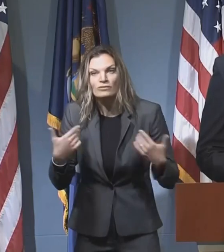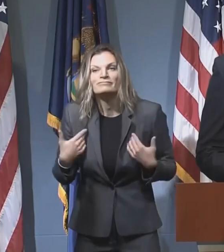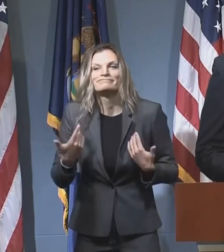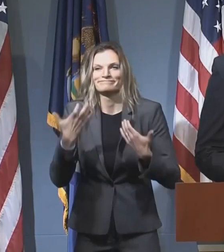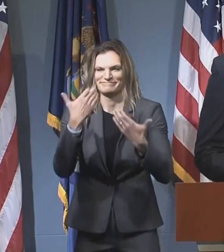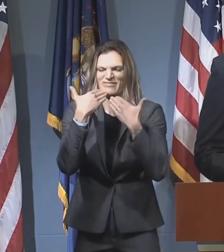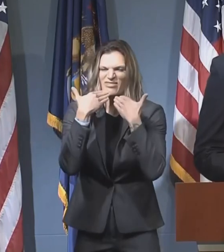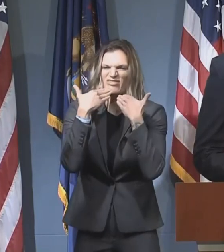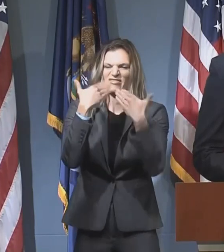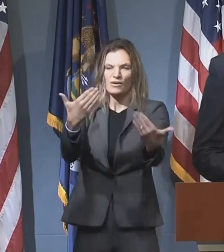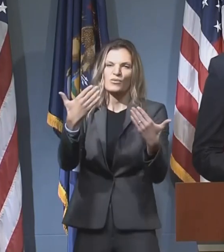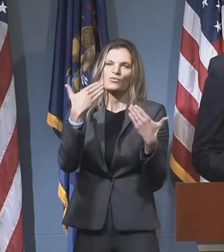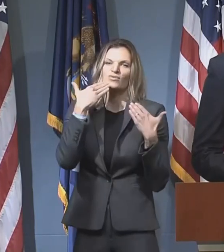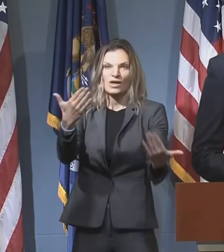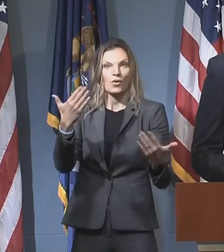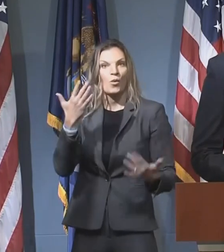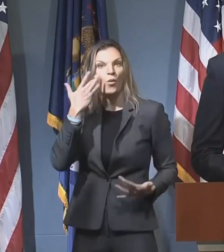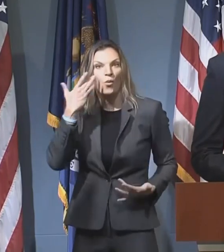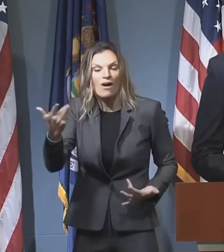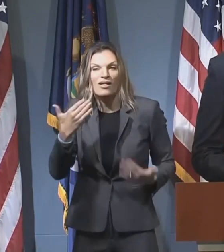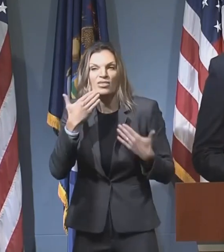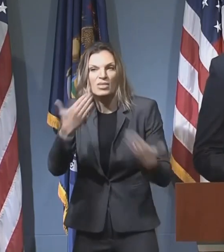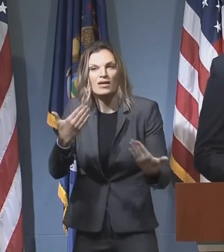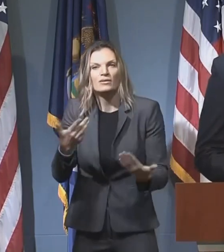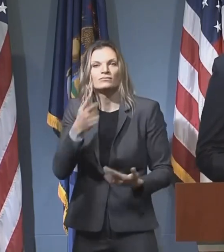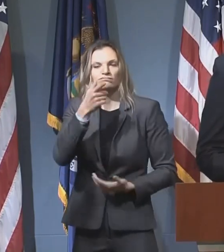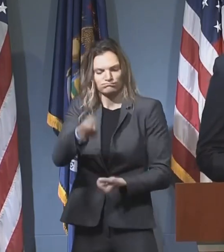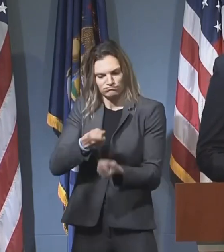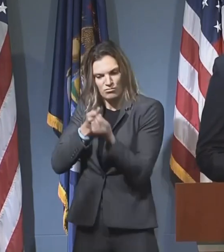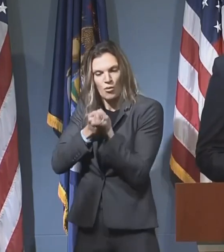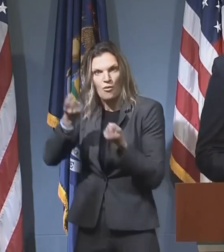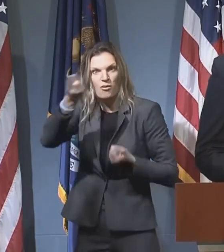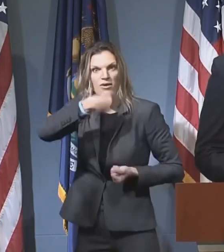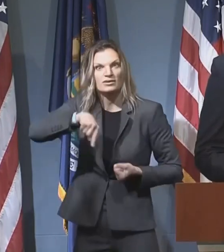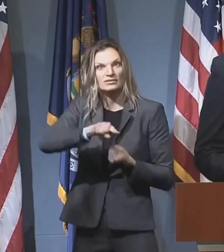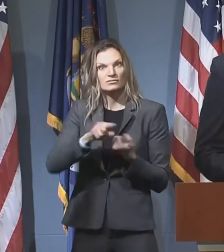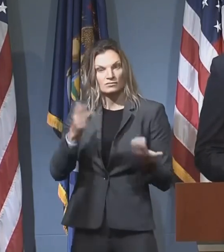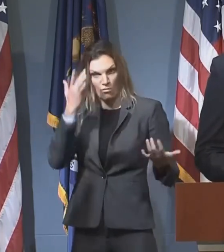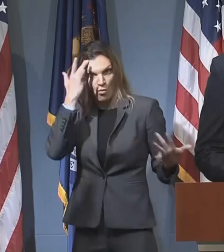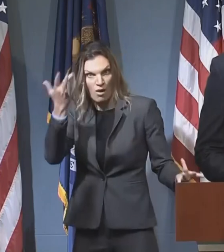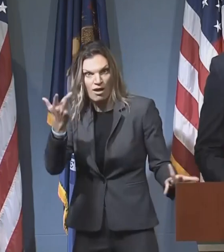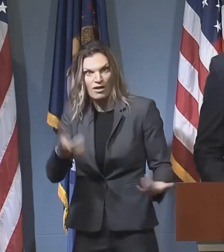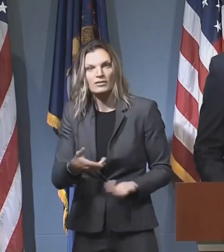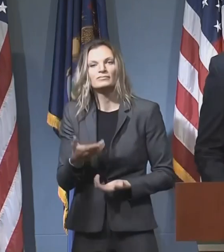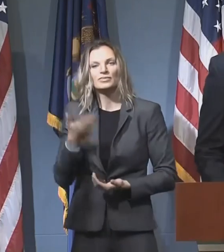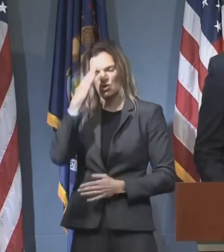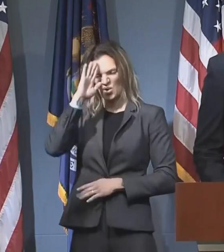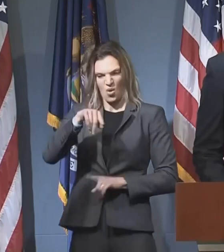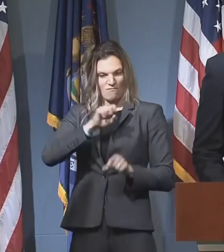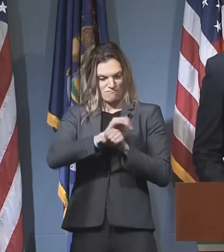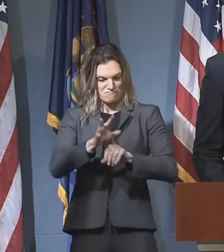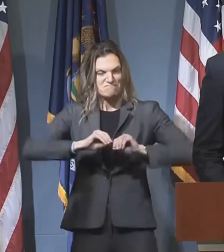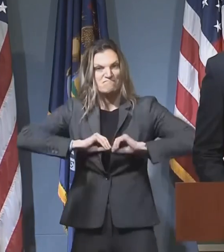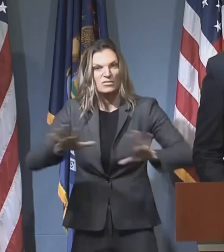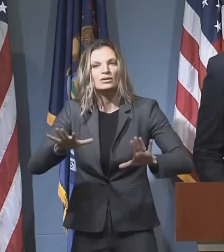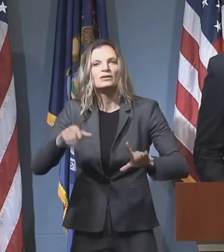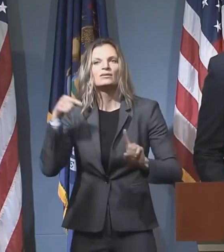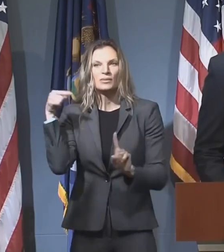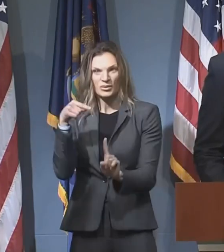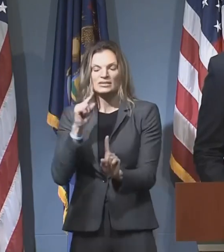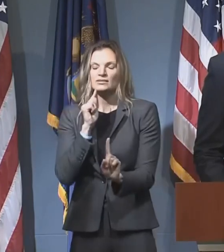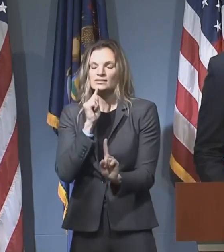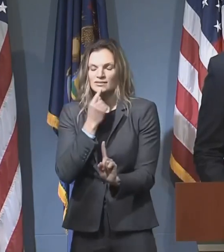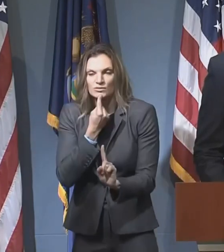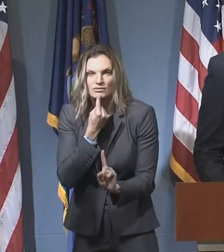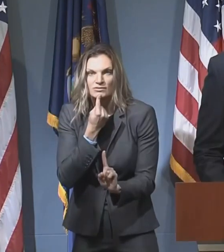Thank you for stepping up and for standing tall for all of us by taking this virus seriously. We are a state that